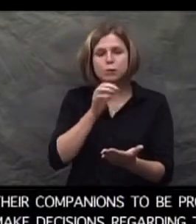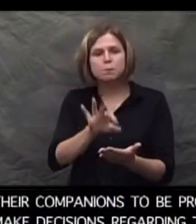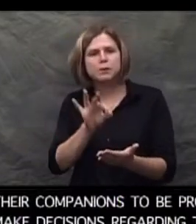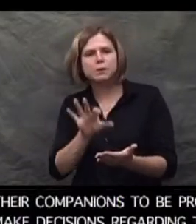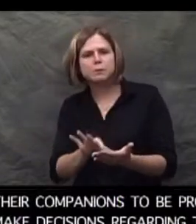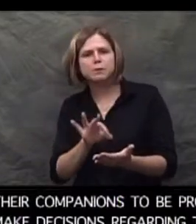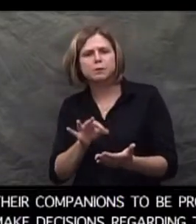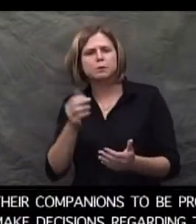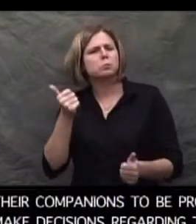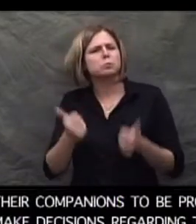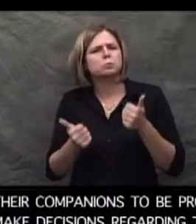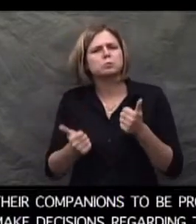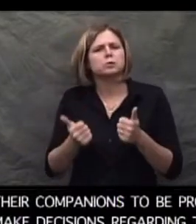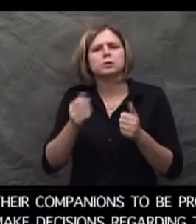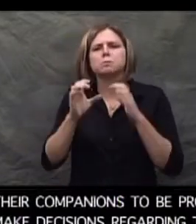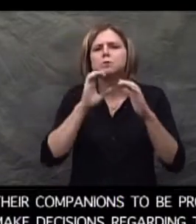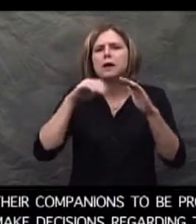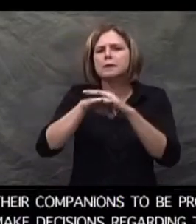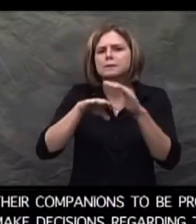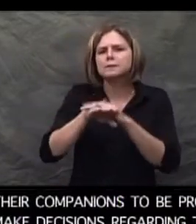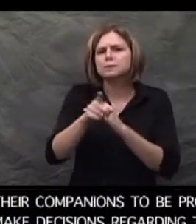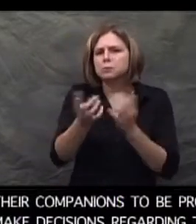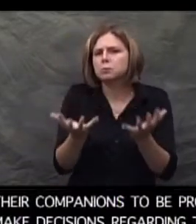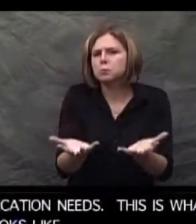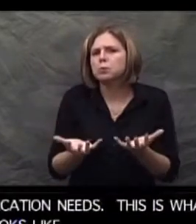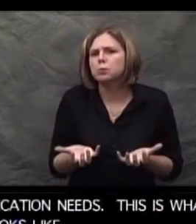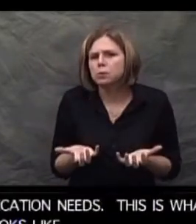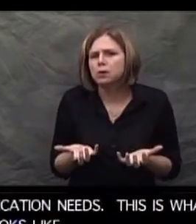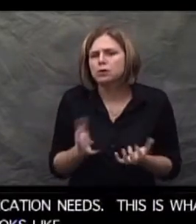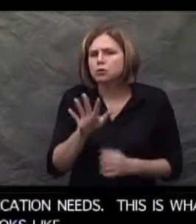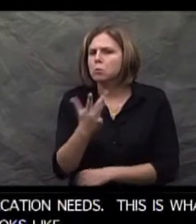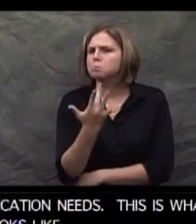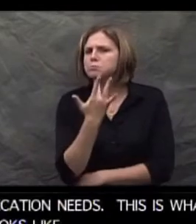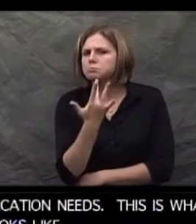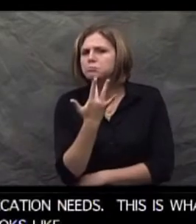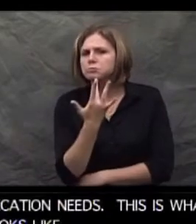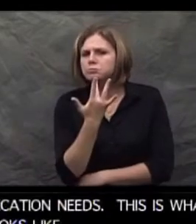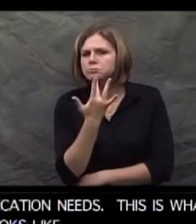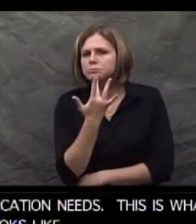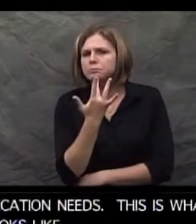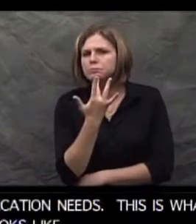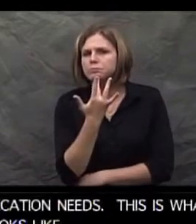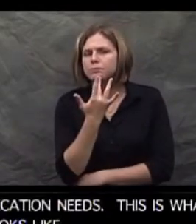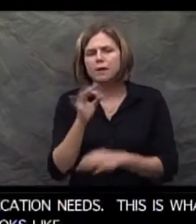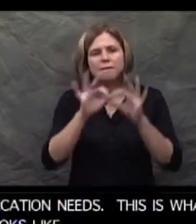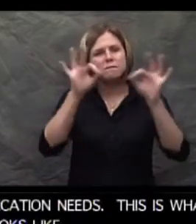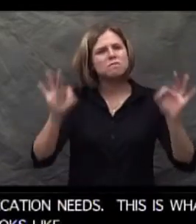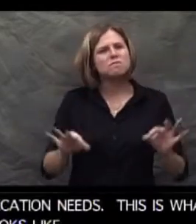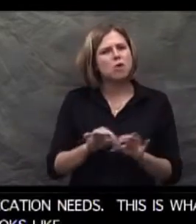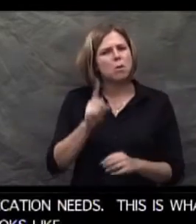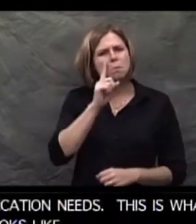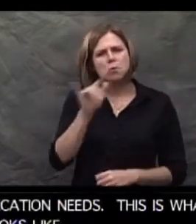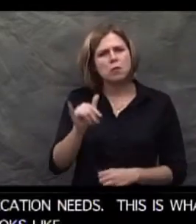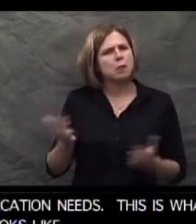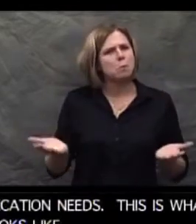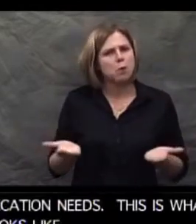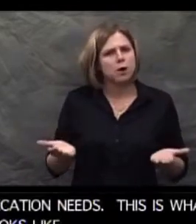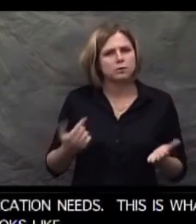to be proactive and make decisions regarding their communication needs. This is what the ADA card